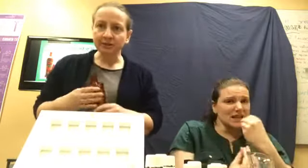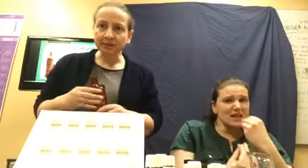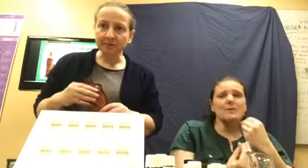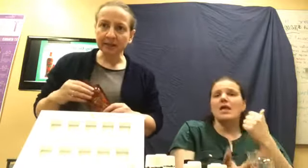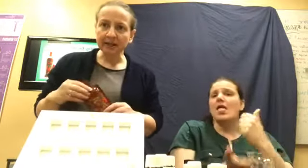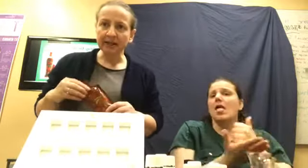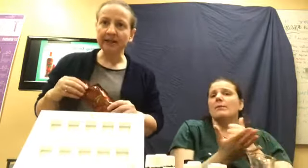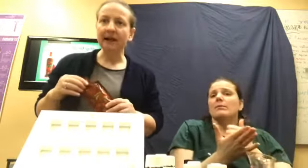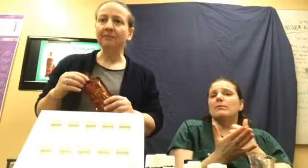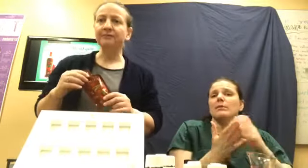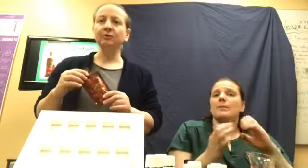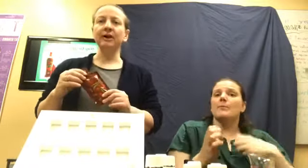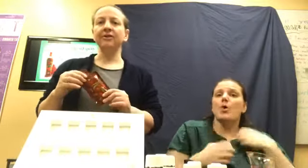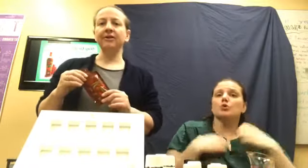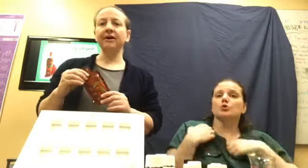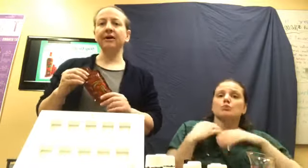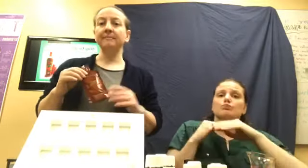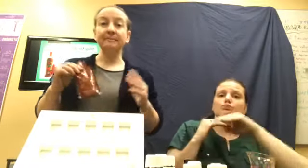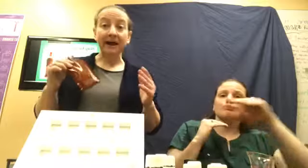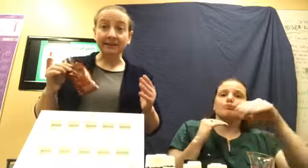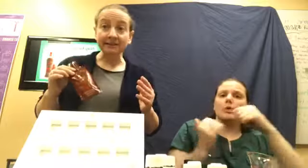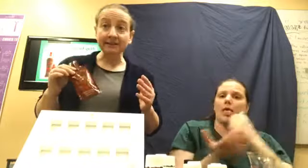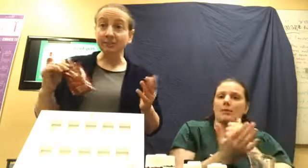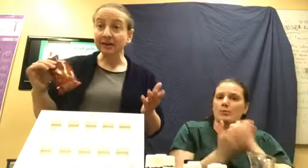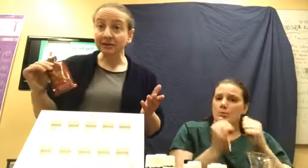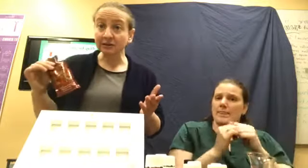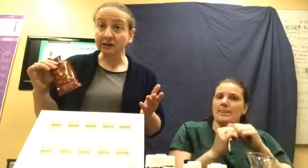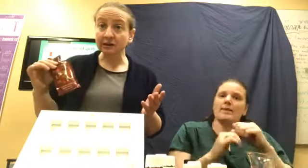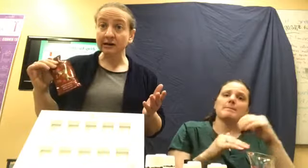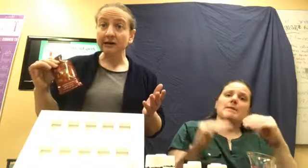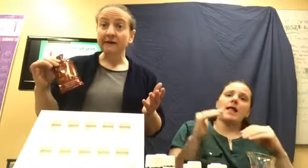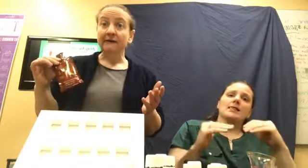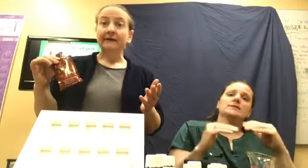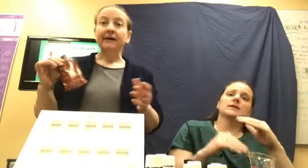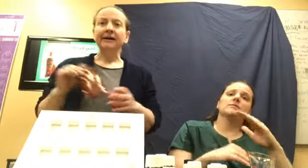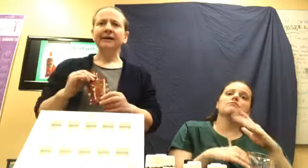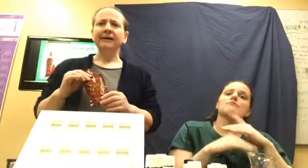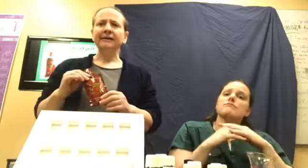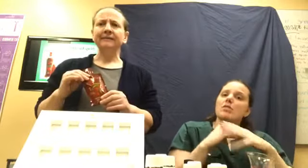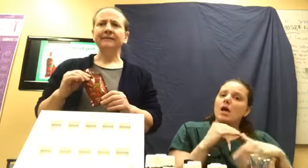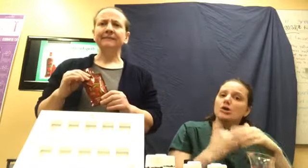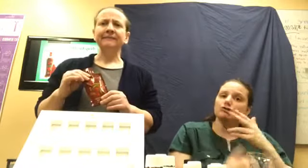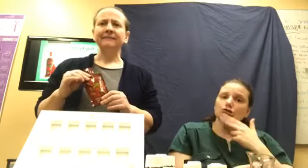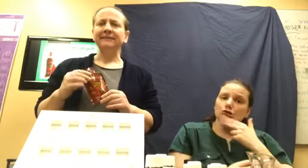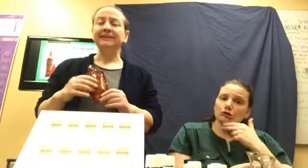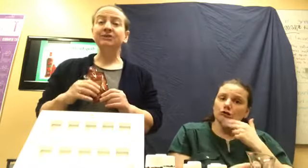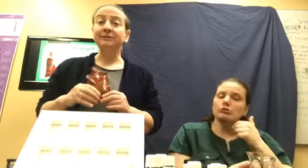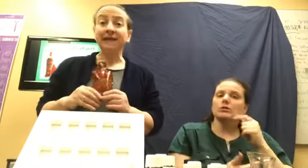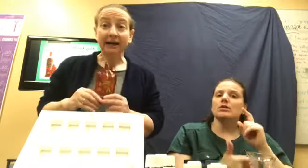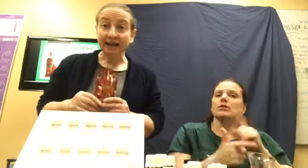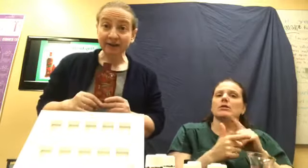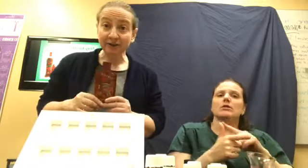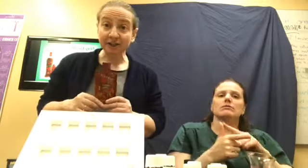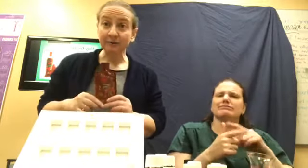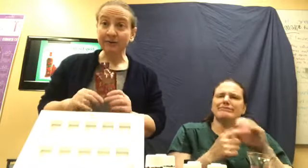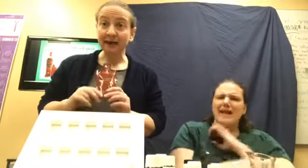stability, helps with, uh, balancing blood sugar, uh, gives you a ton of energy without